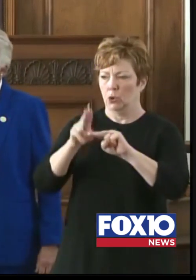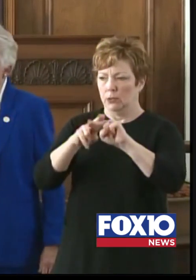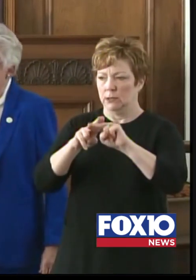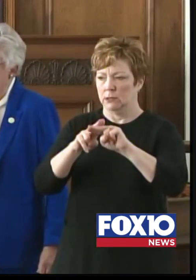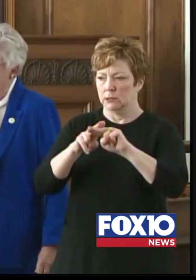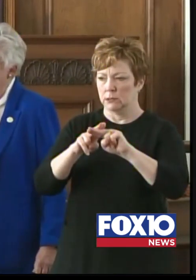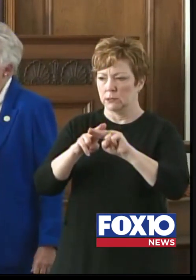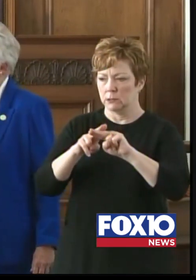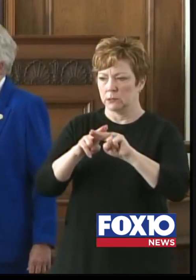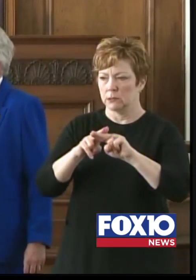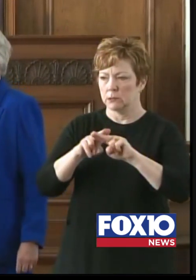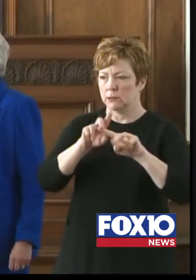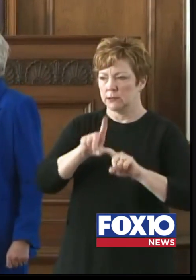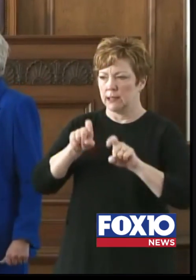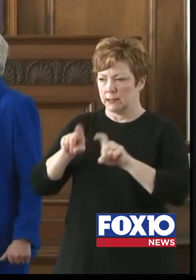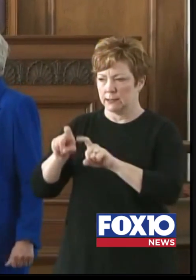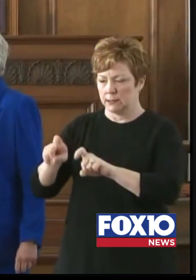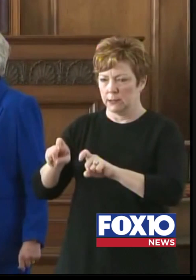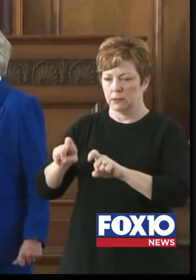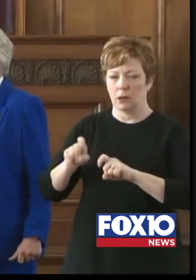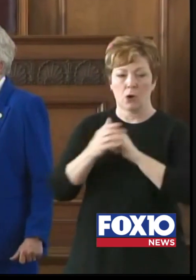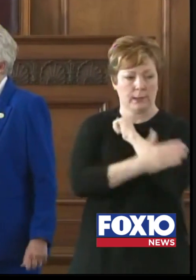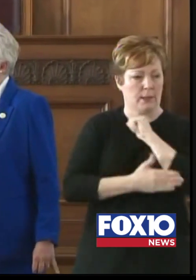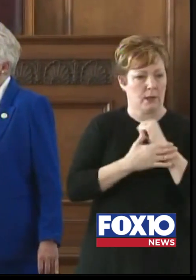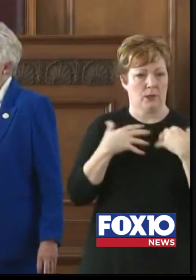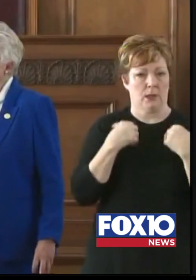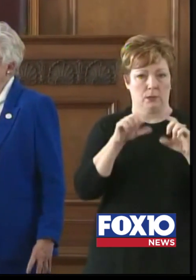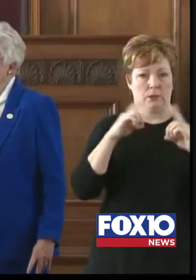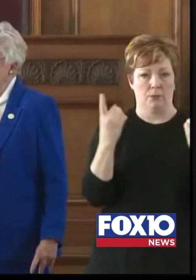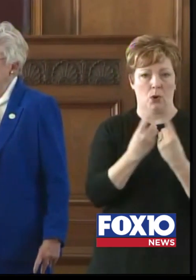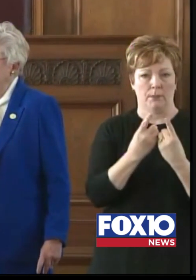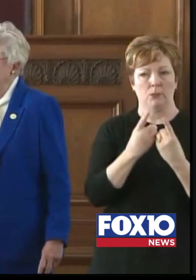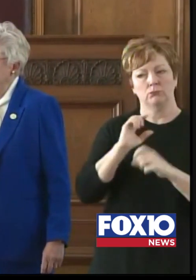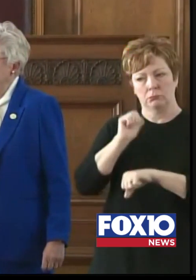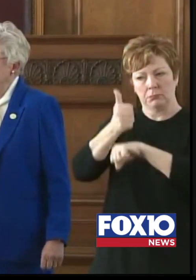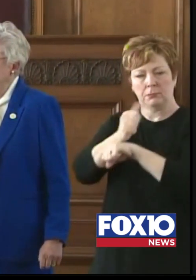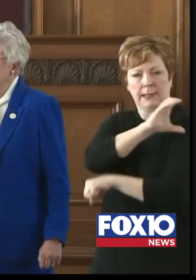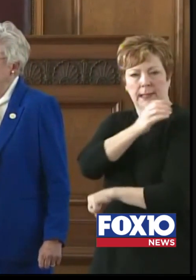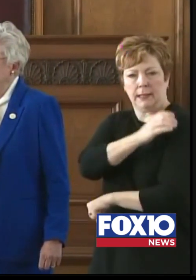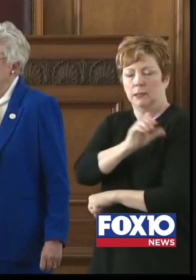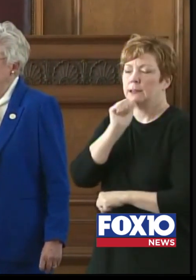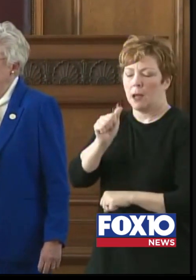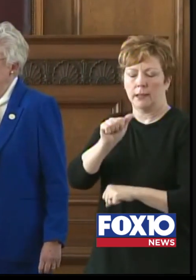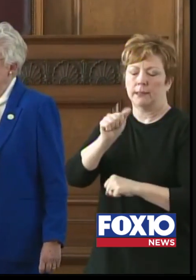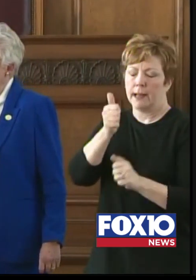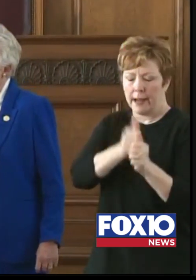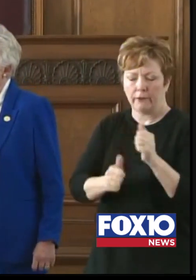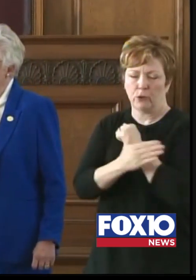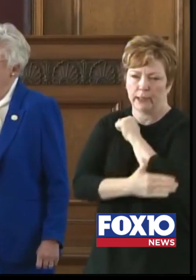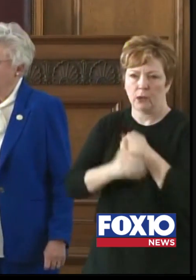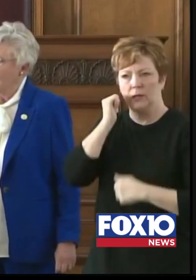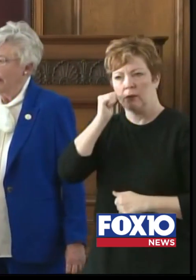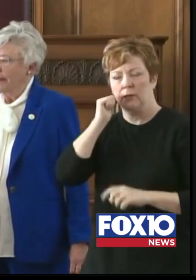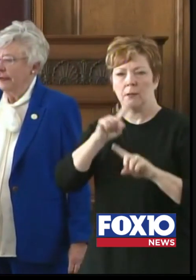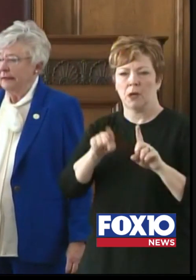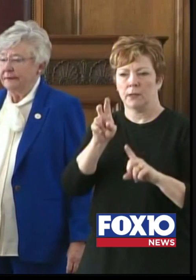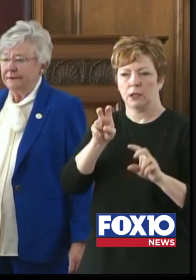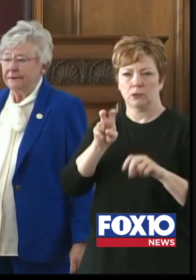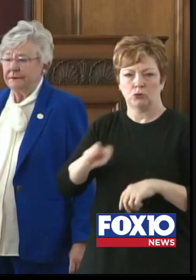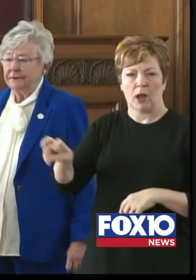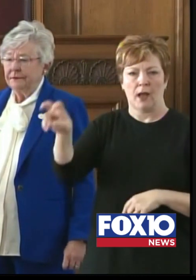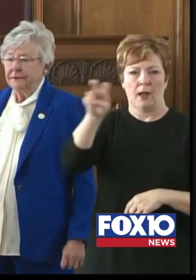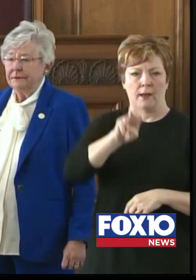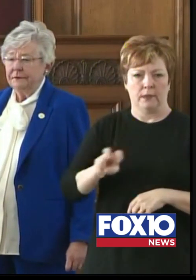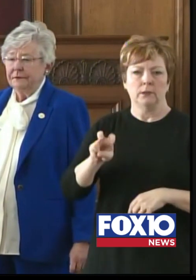our county health department teams are doing clinics in all of these counties, not every county every day, they're traveling to do those in every